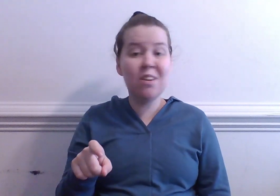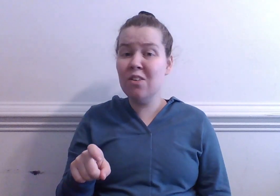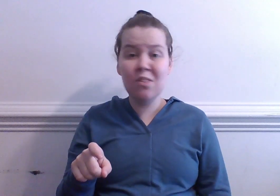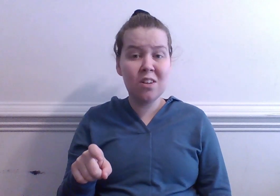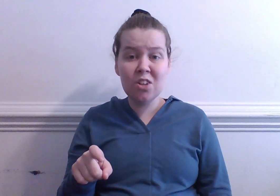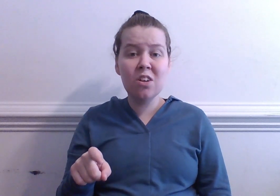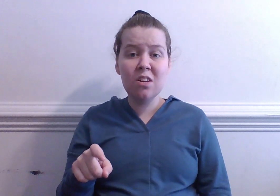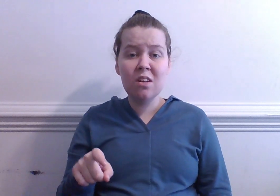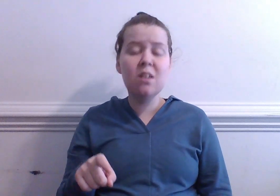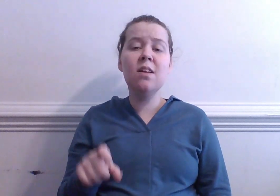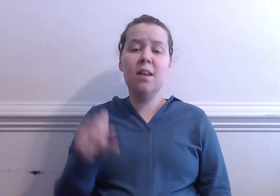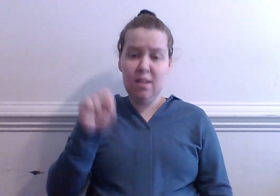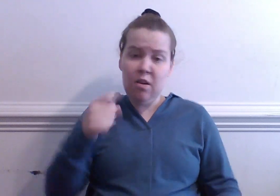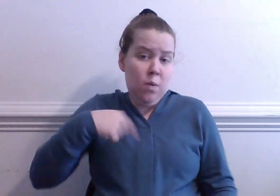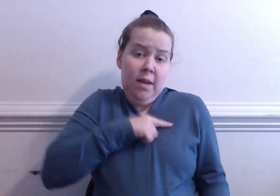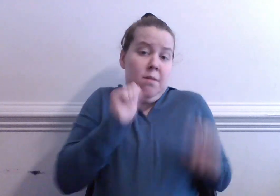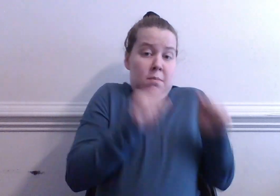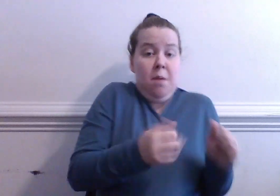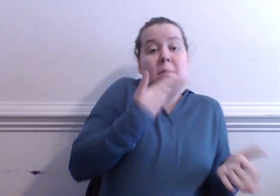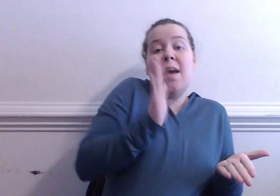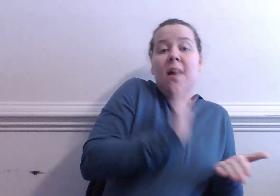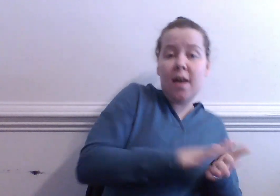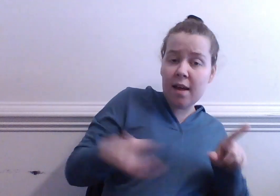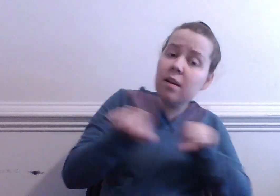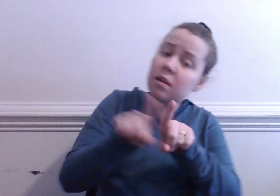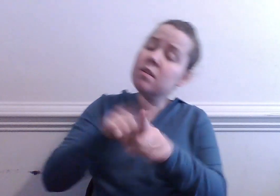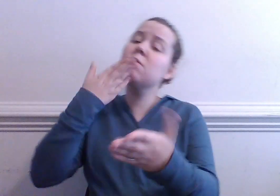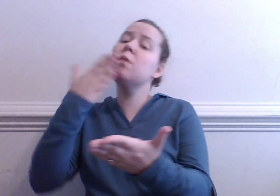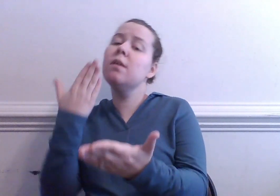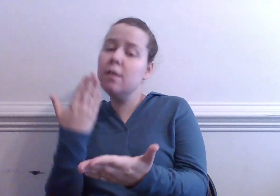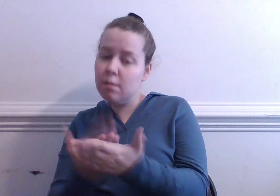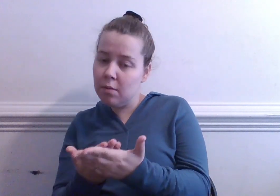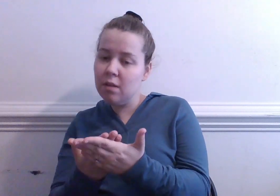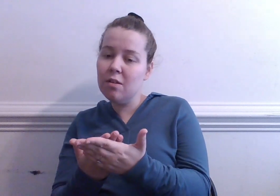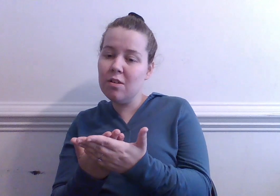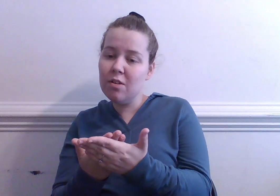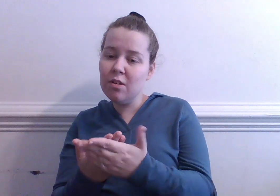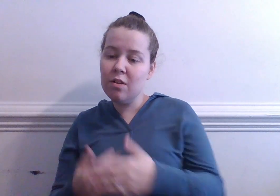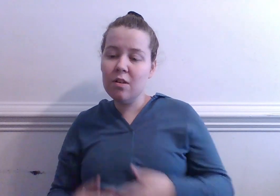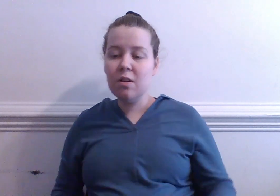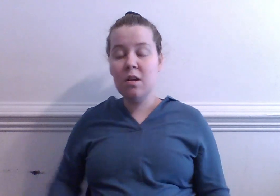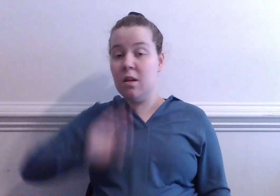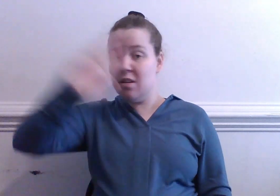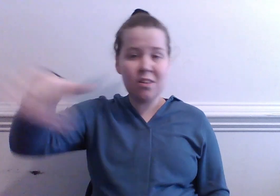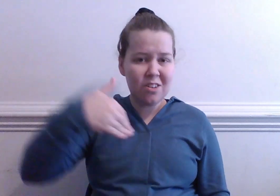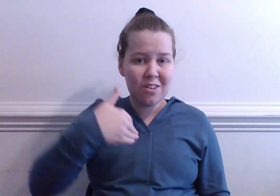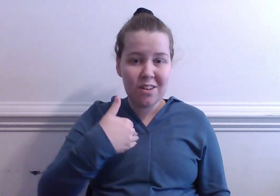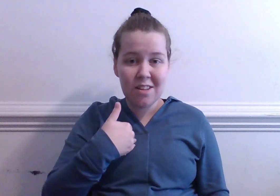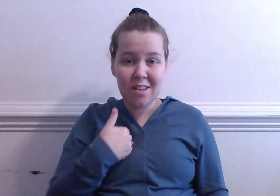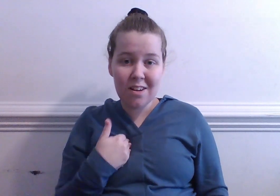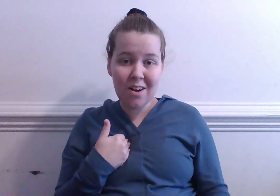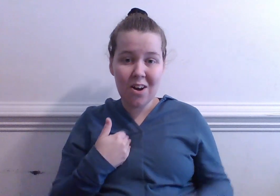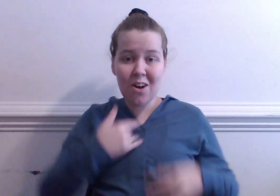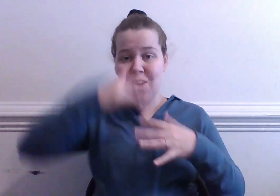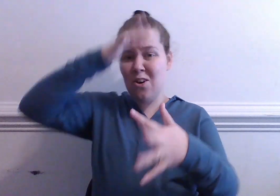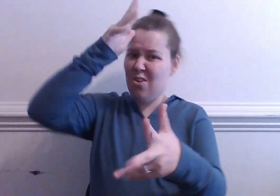Yeah, we can be bad as we can be good Underneath it all, we're just